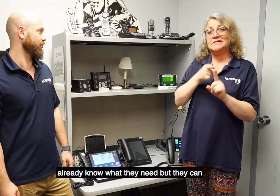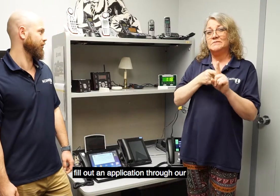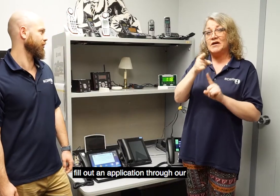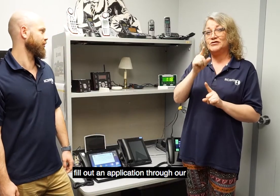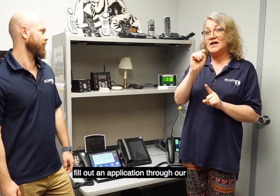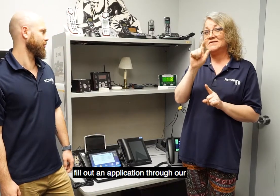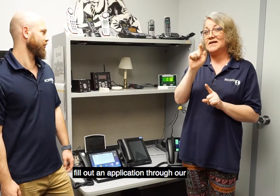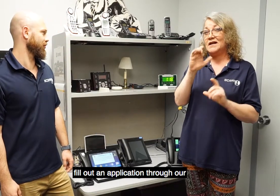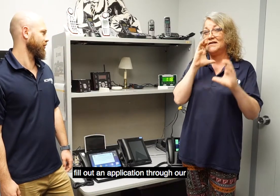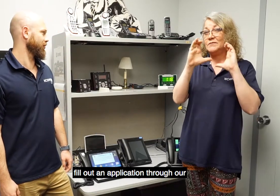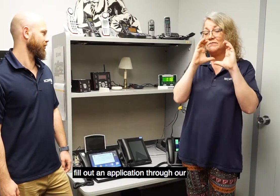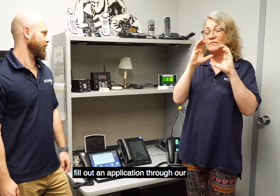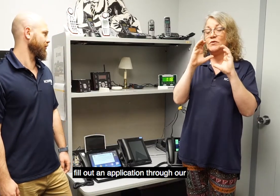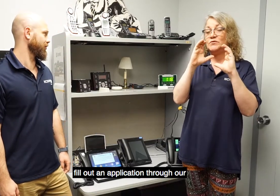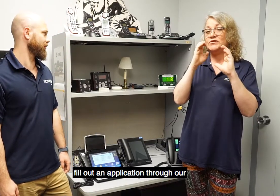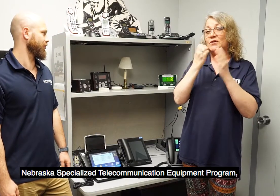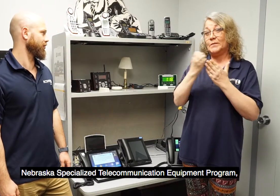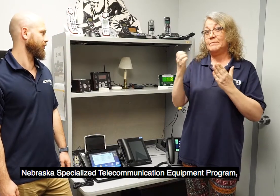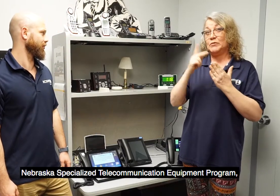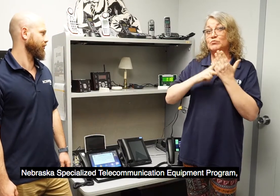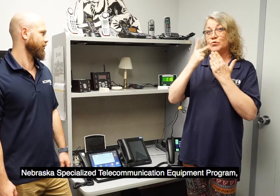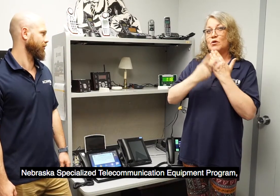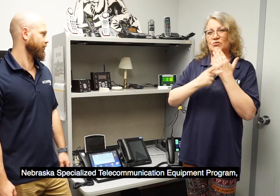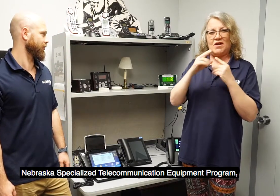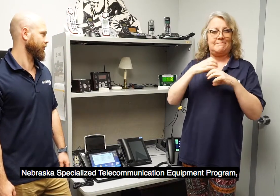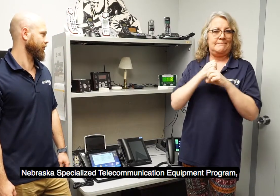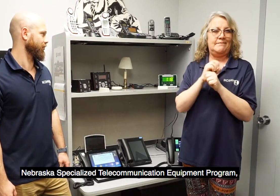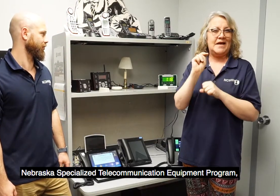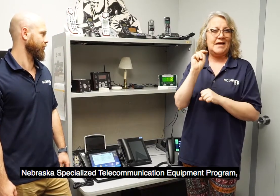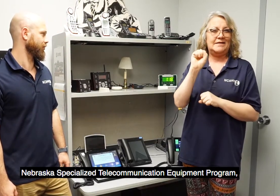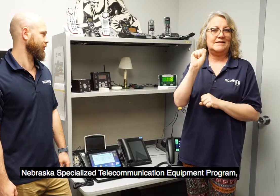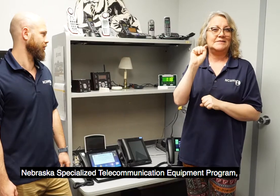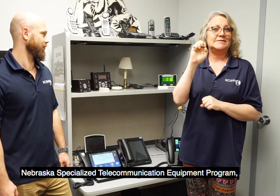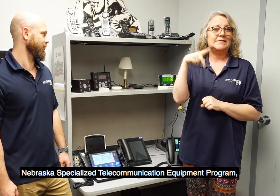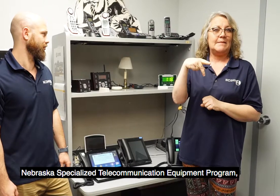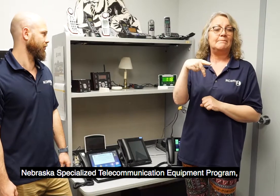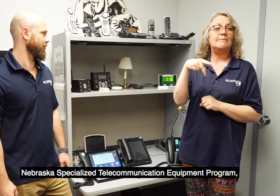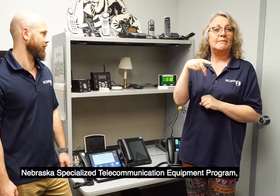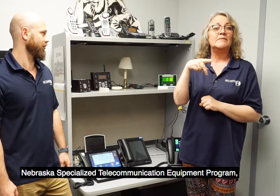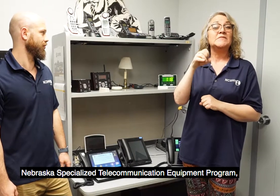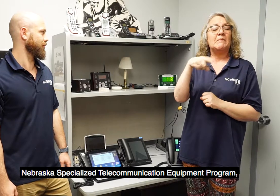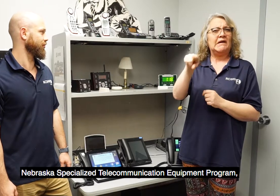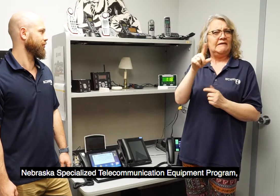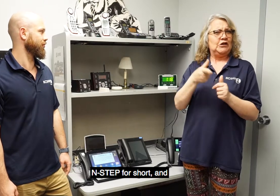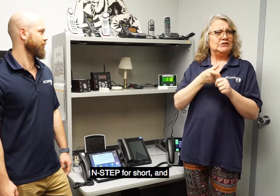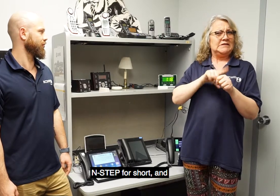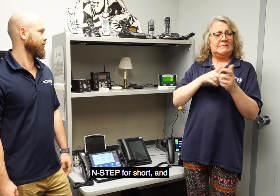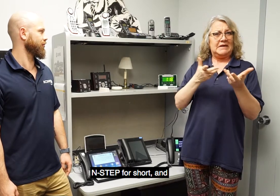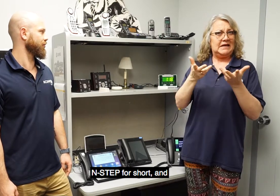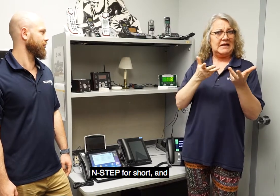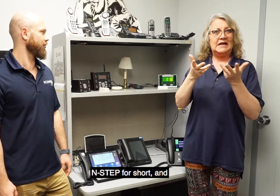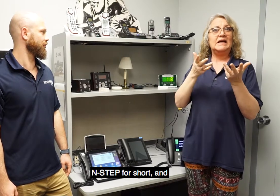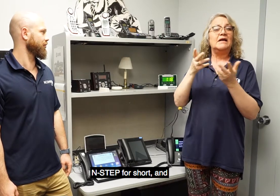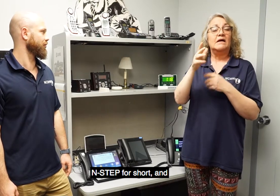an application through our Nebraska Specialized Telecommunication Equipment Program, NSTEP for short.